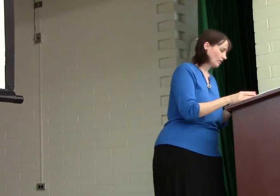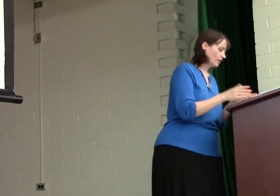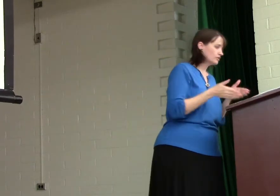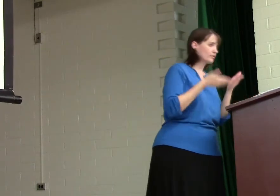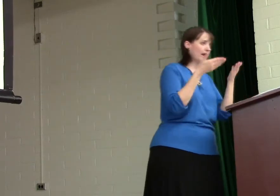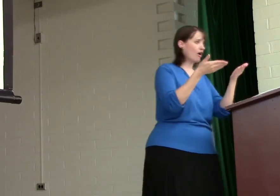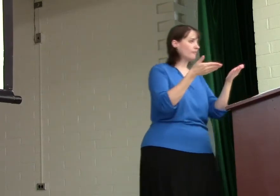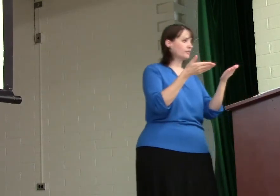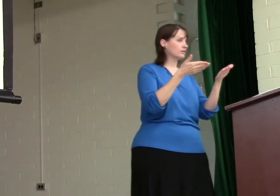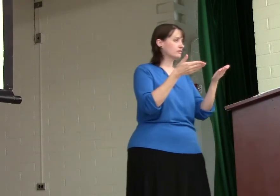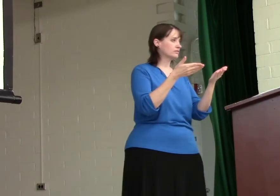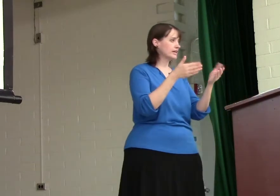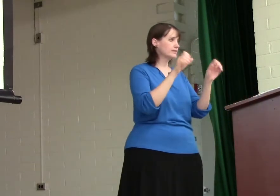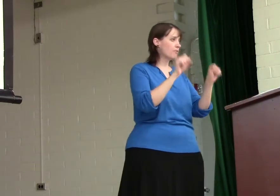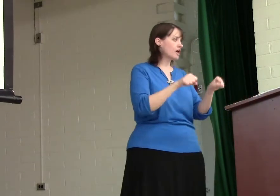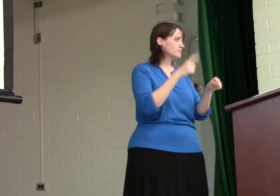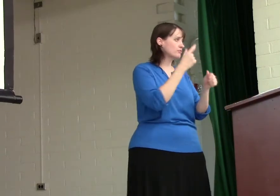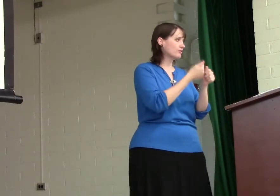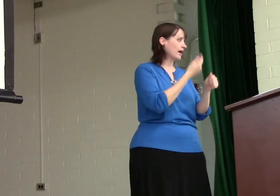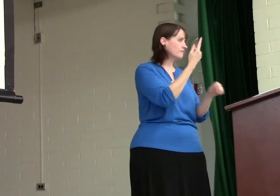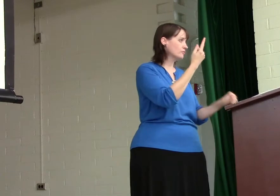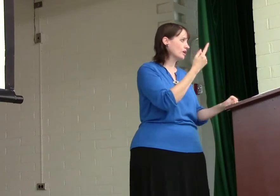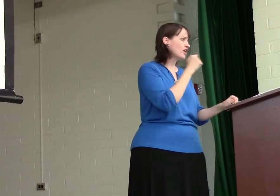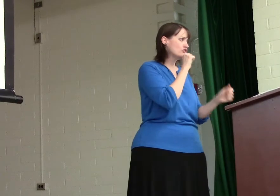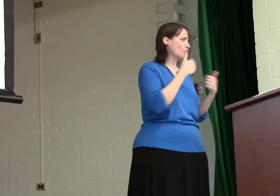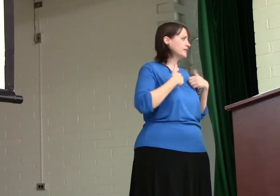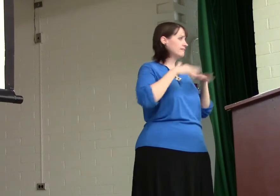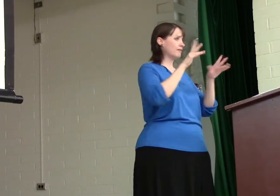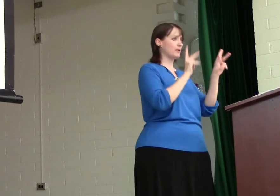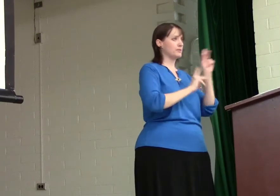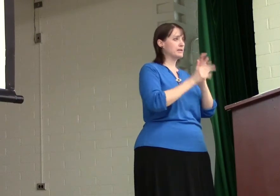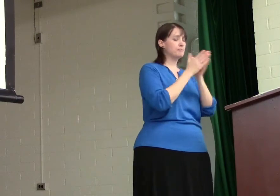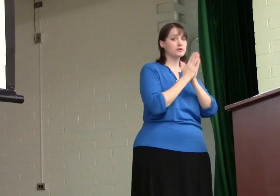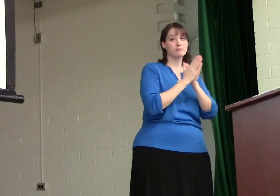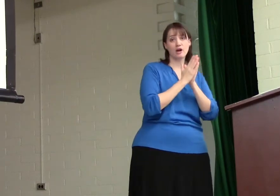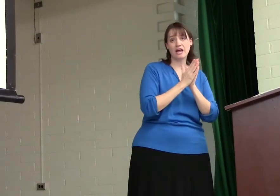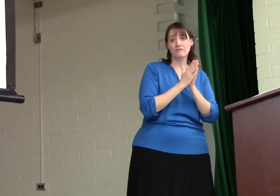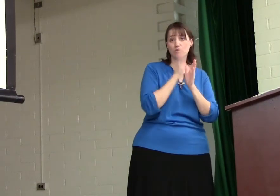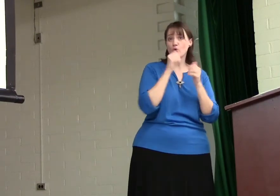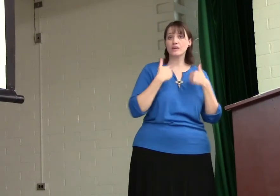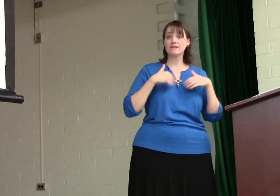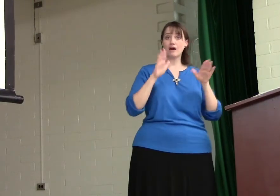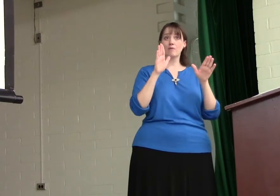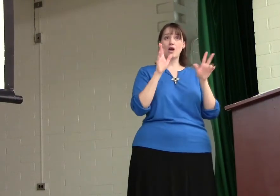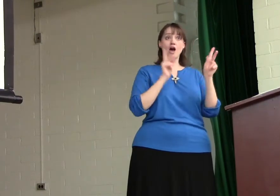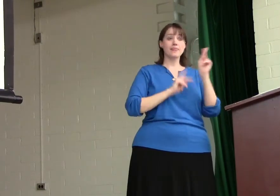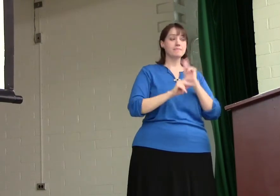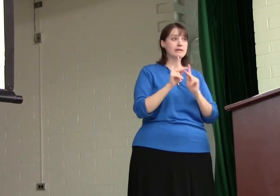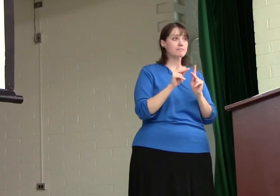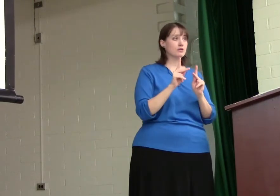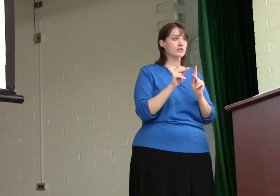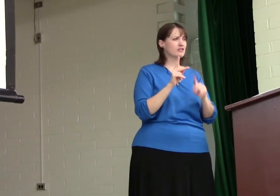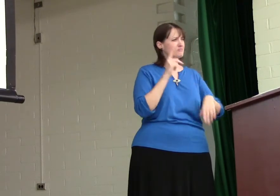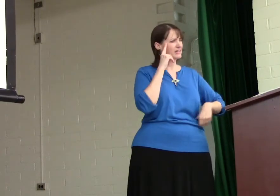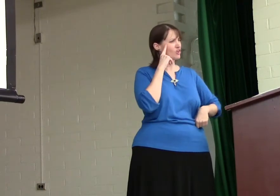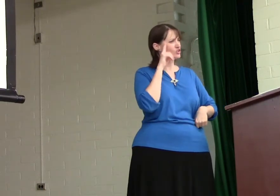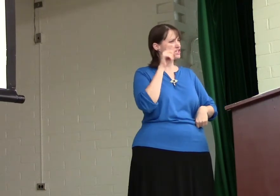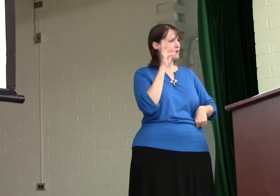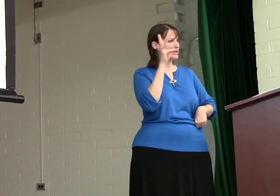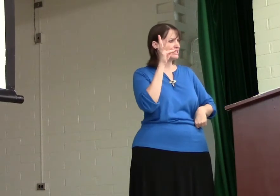So that offer is possible for everyone. Don't give up on the people you're praying for. Don't give up on the people that you think, oh, should I witness